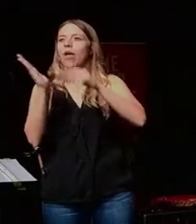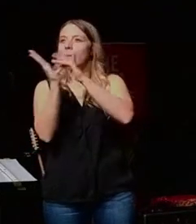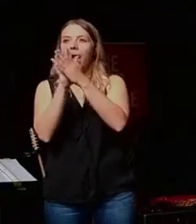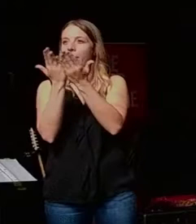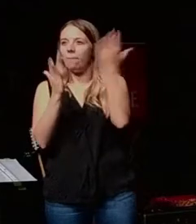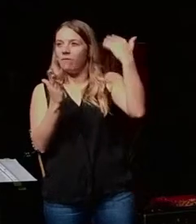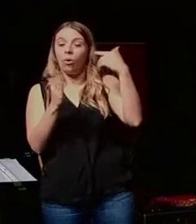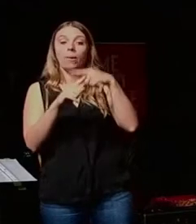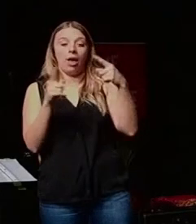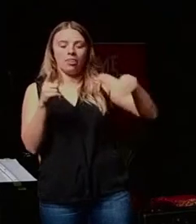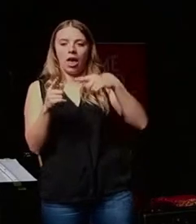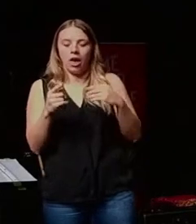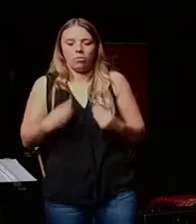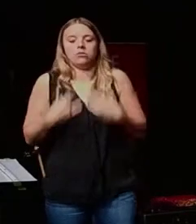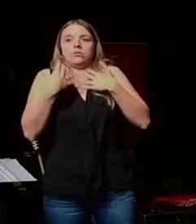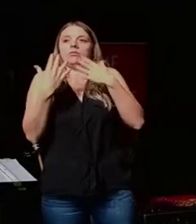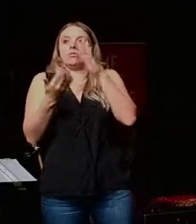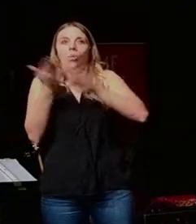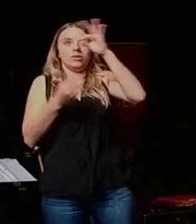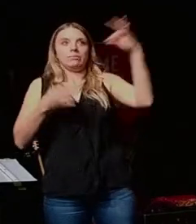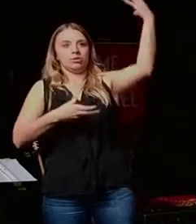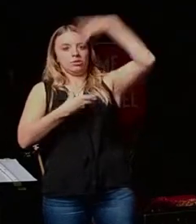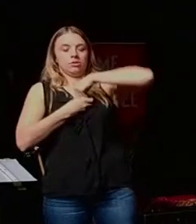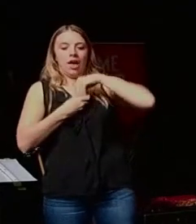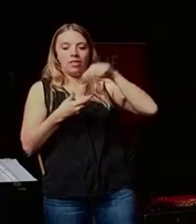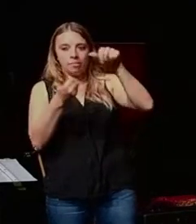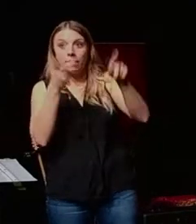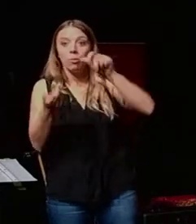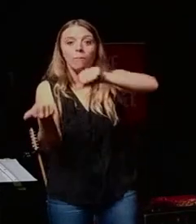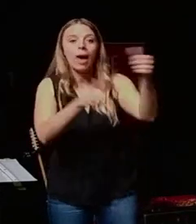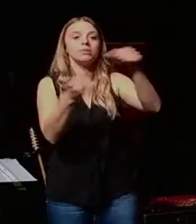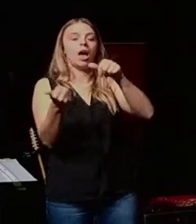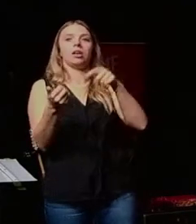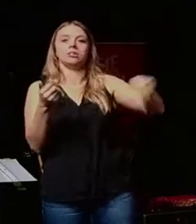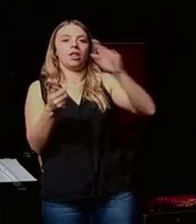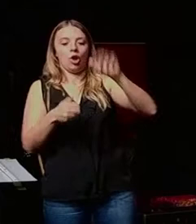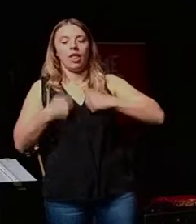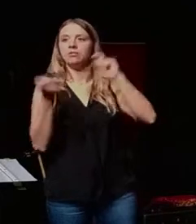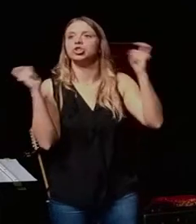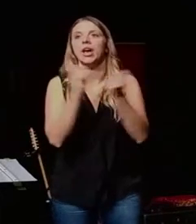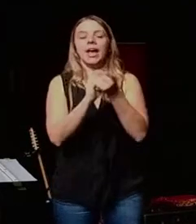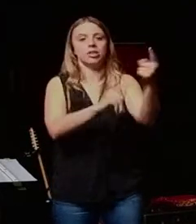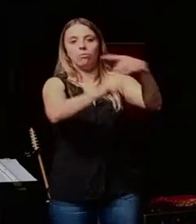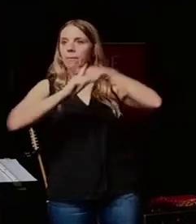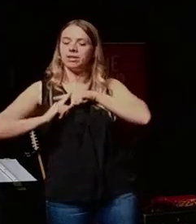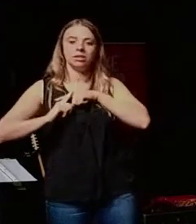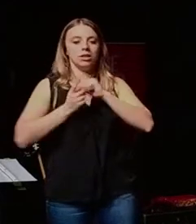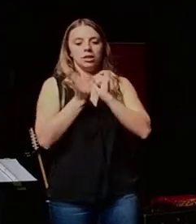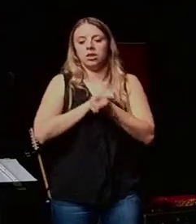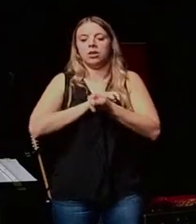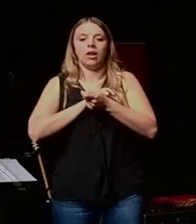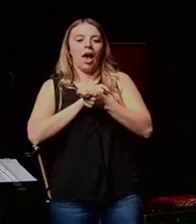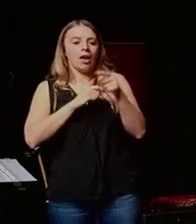was upon them and people got baptized and moved and changed their lives and repented. And then it